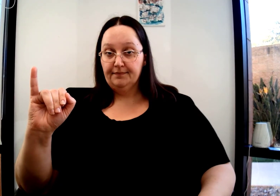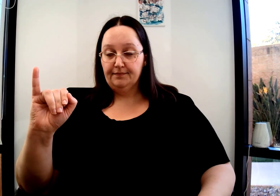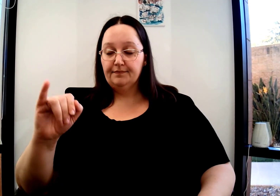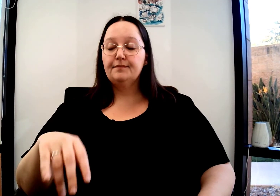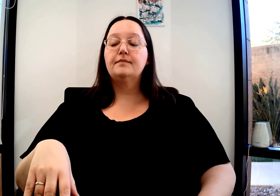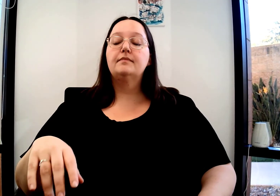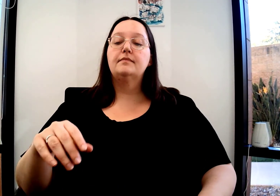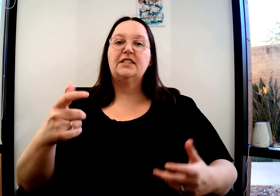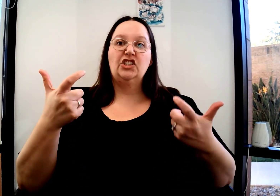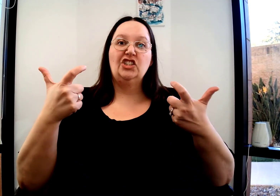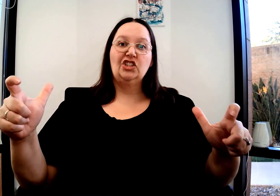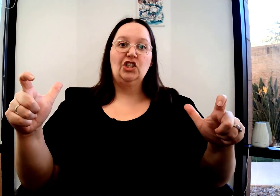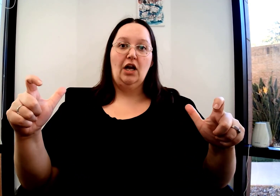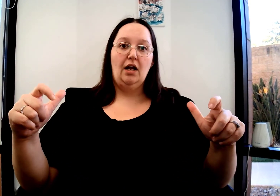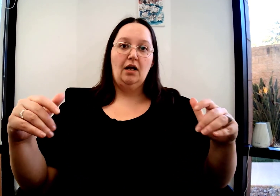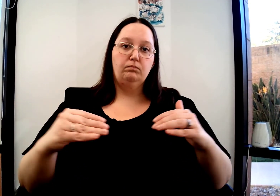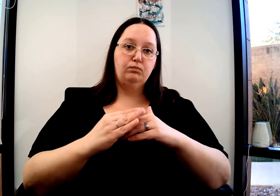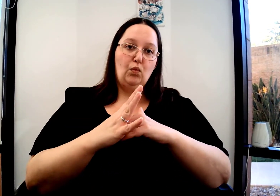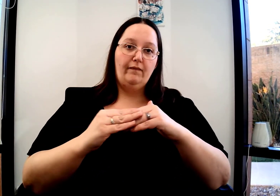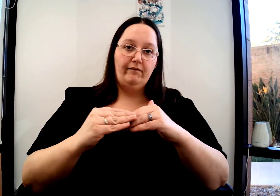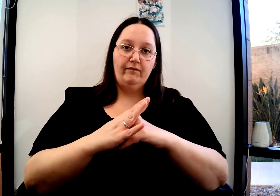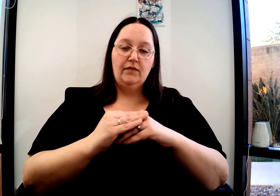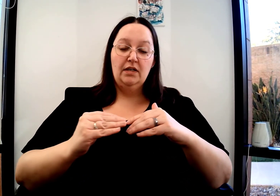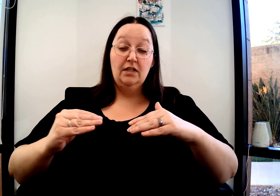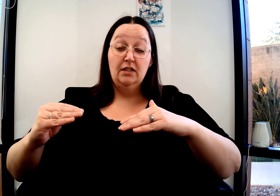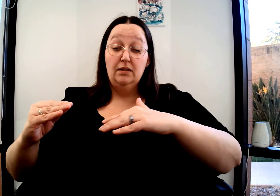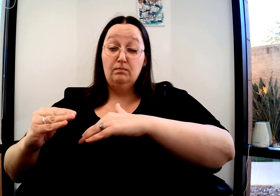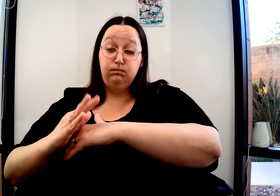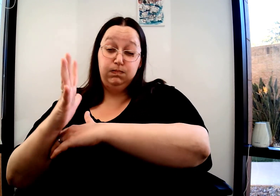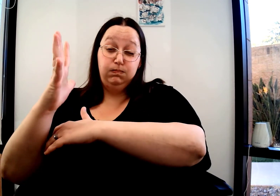The sign tsunami is a large wave.